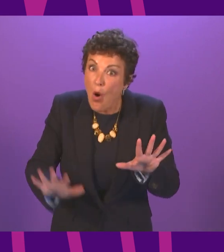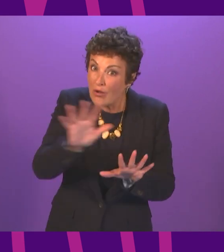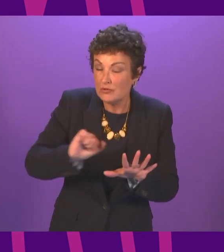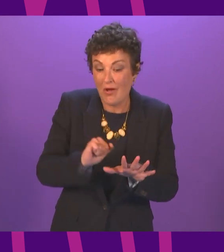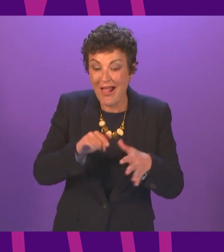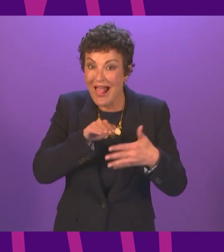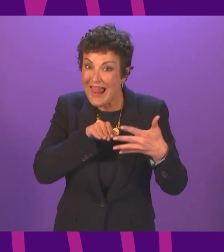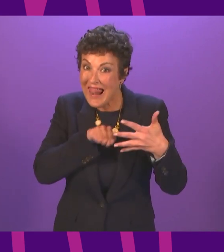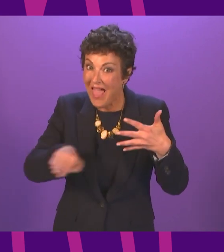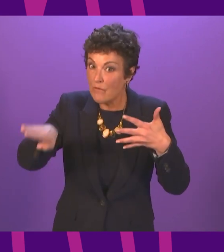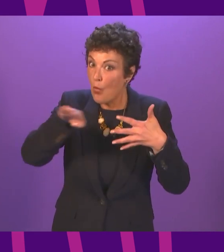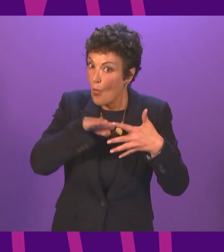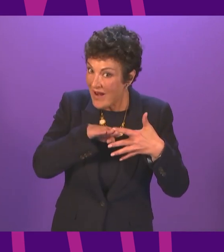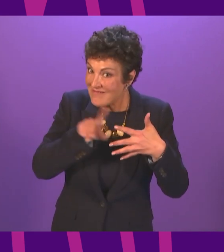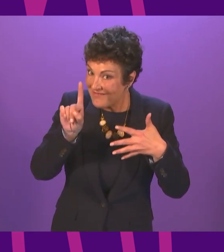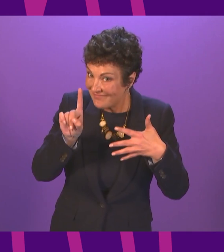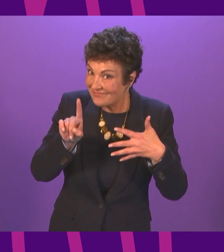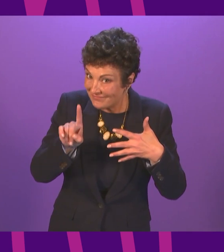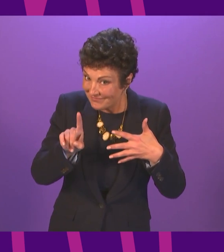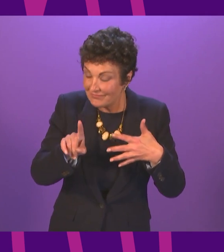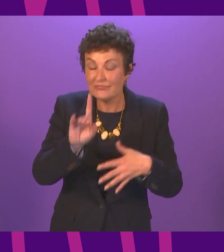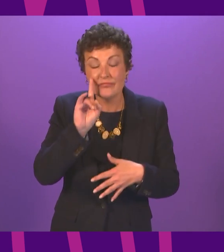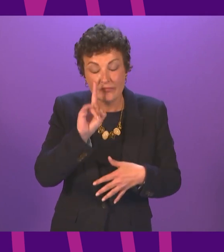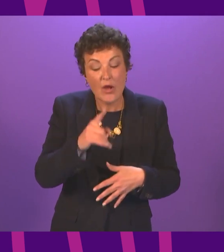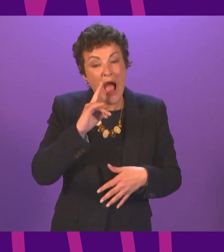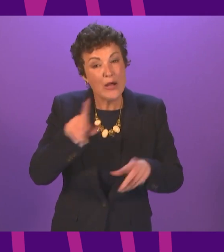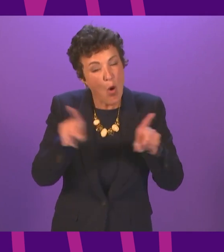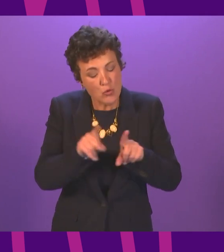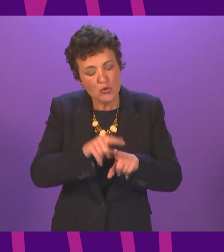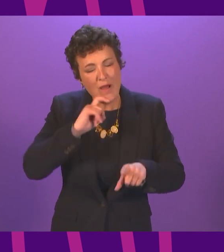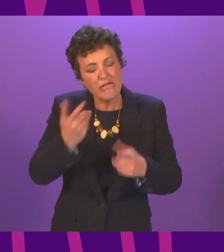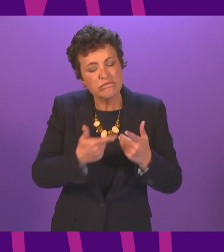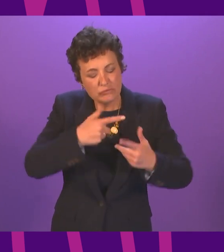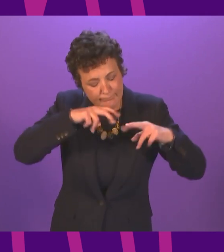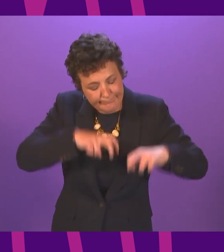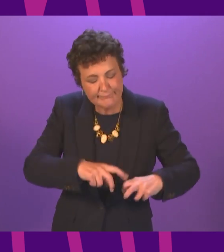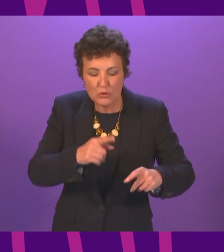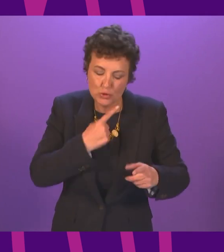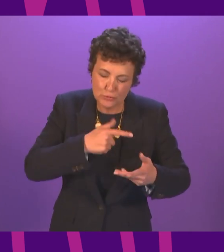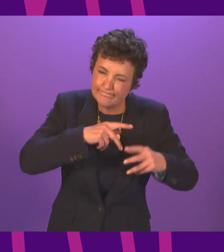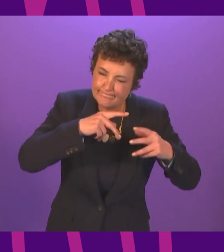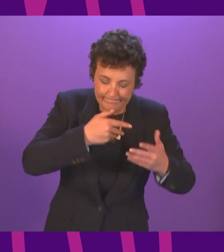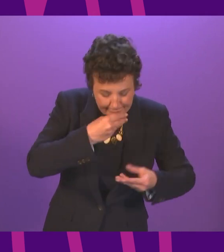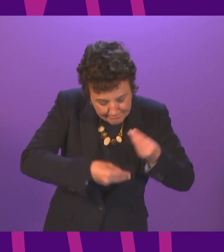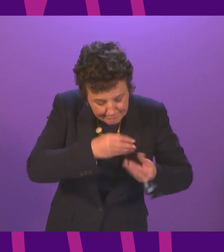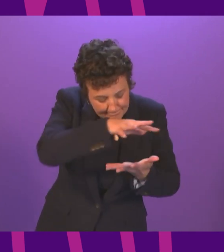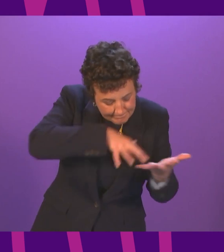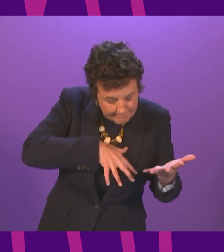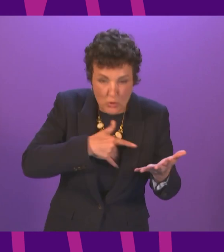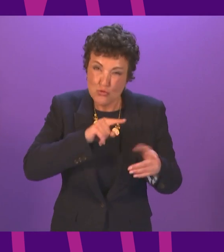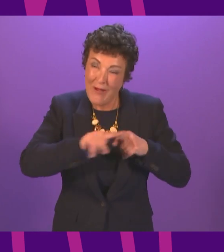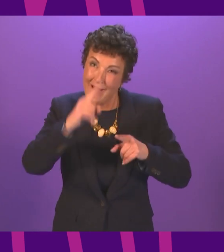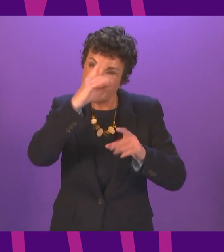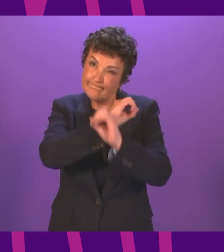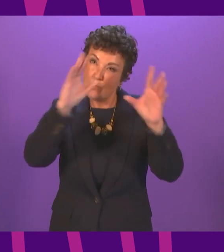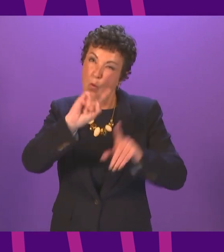publish more detailed work on our expectations for life beyond Level 0, as we return hopefully to something that we all recognise is much closer